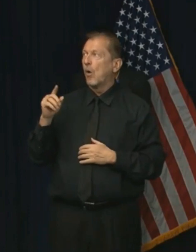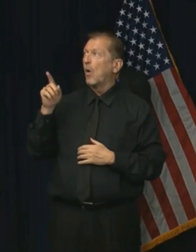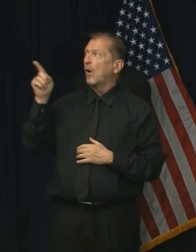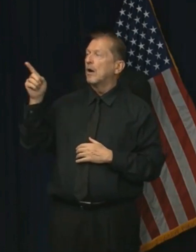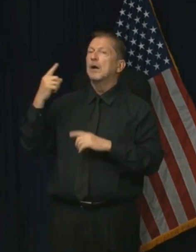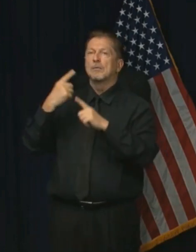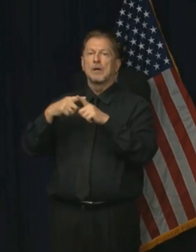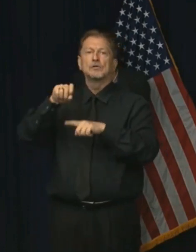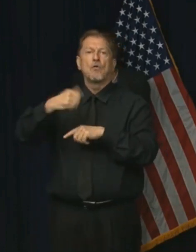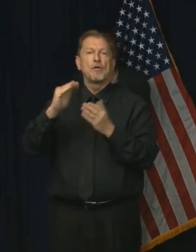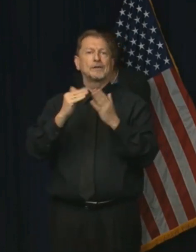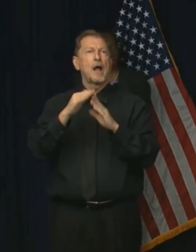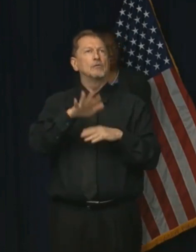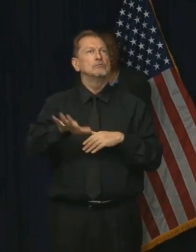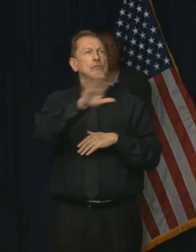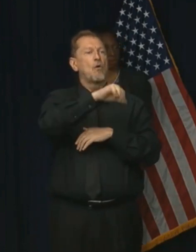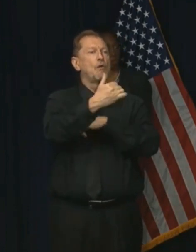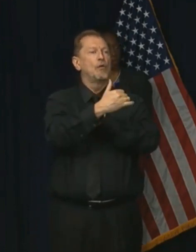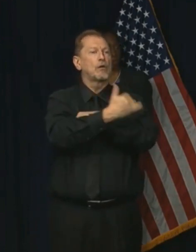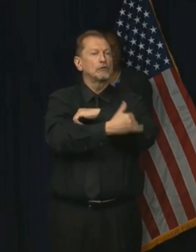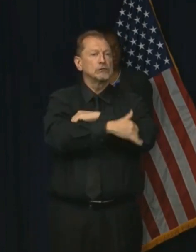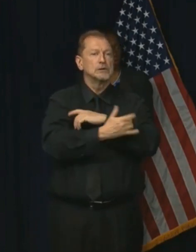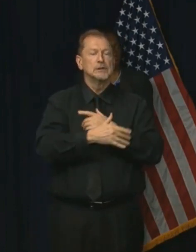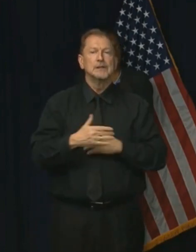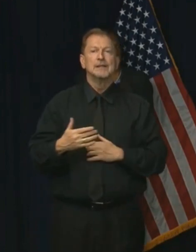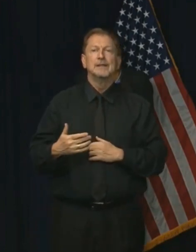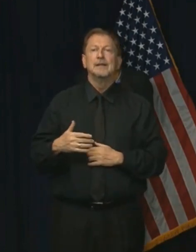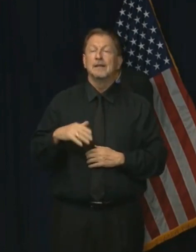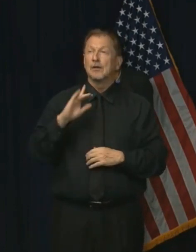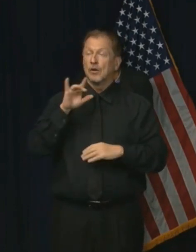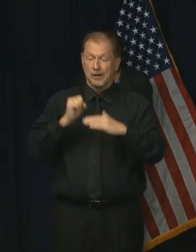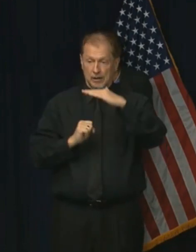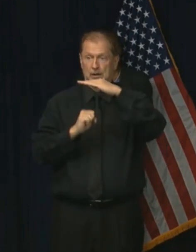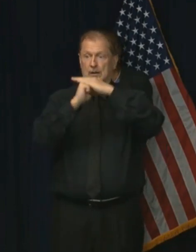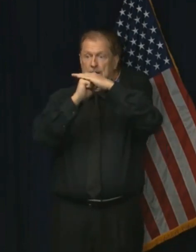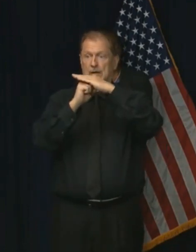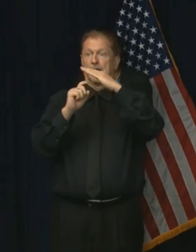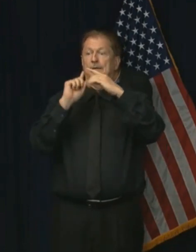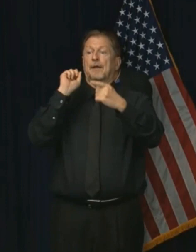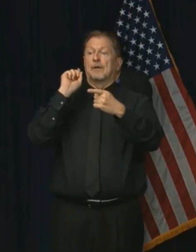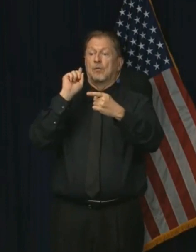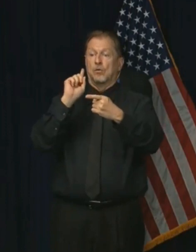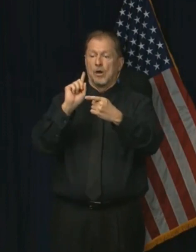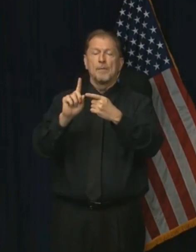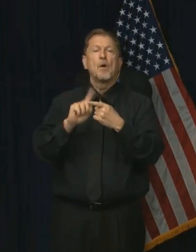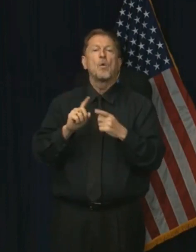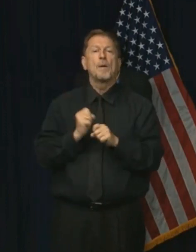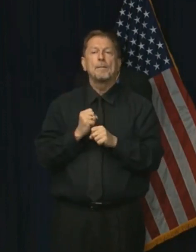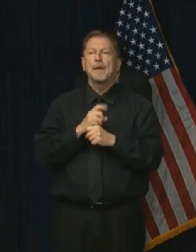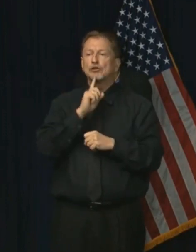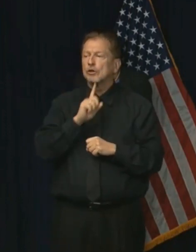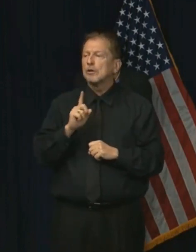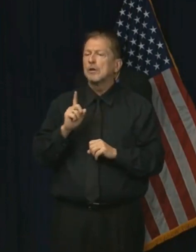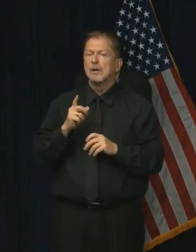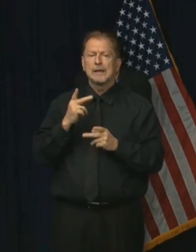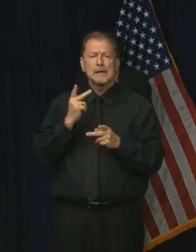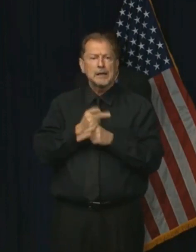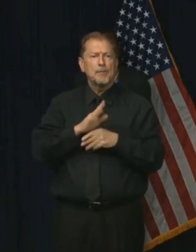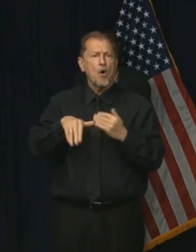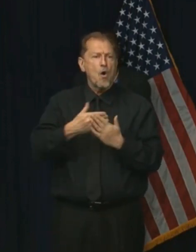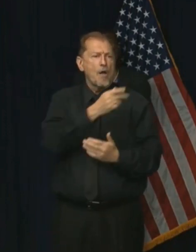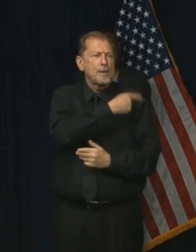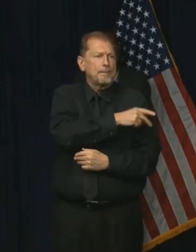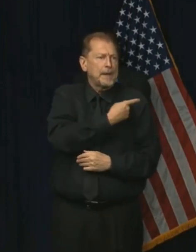around the world as well, that, you know, you might peak. And remember, the whole idea here is to make sure that we're keeping patients safe, you know,